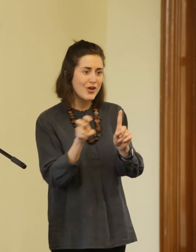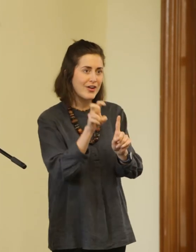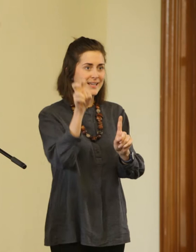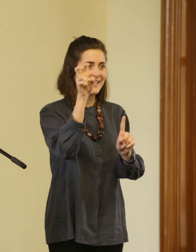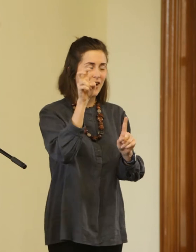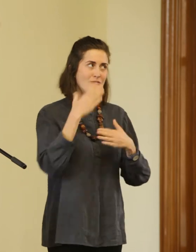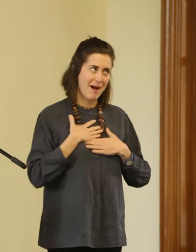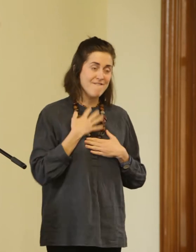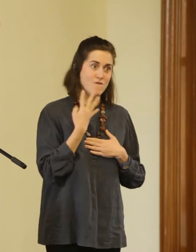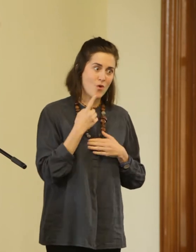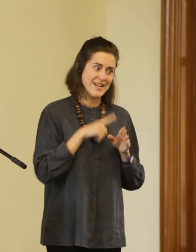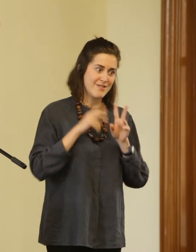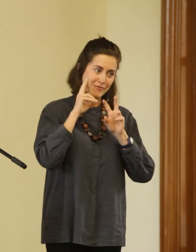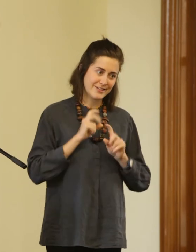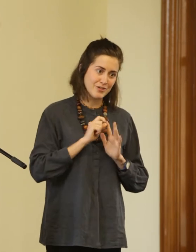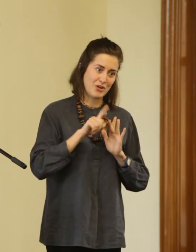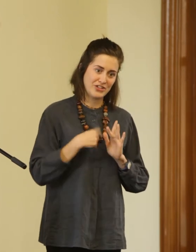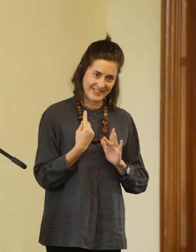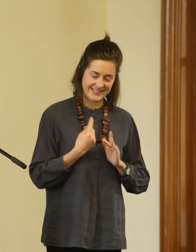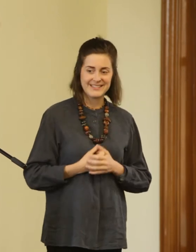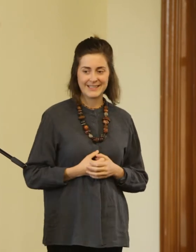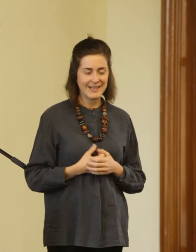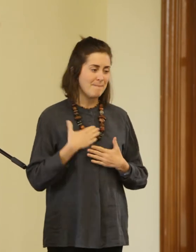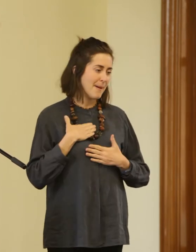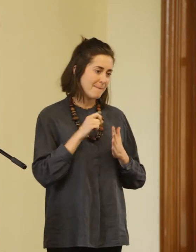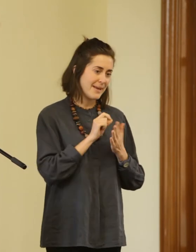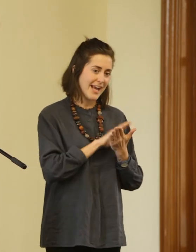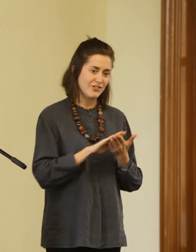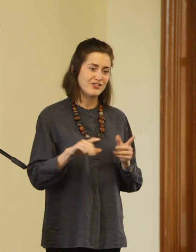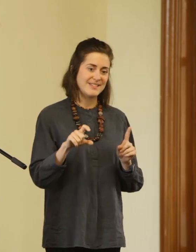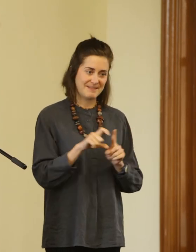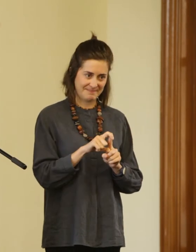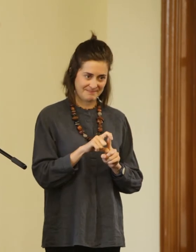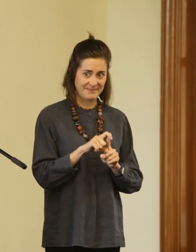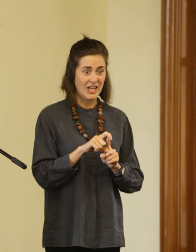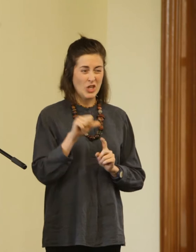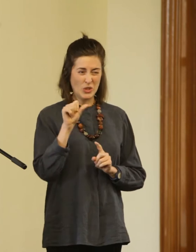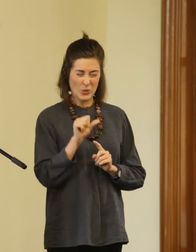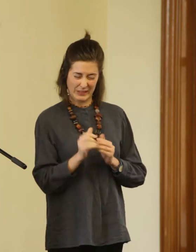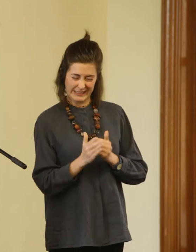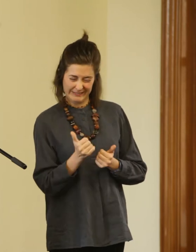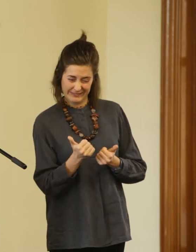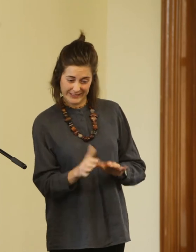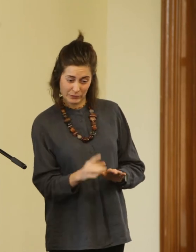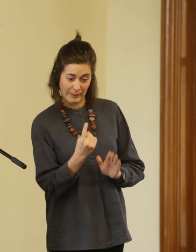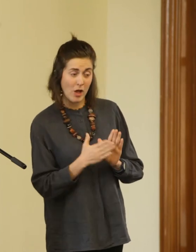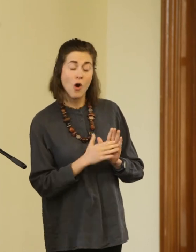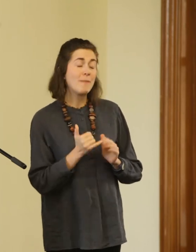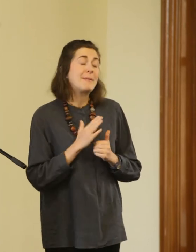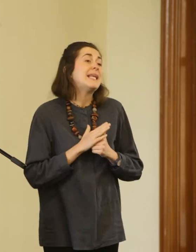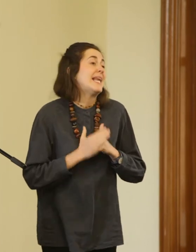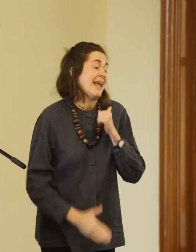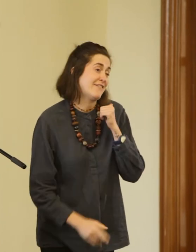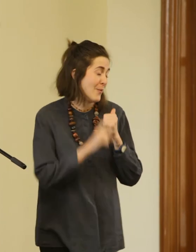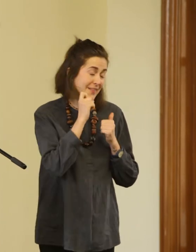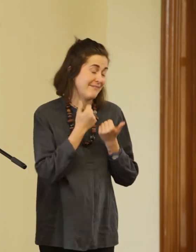research project which is my PhD which should be finished in a month or may never be finished, it's very hard